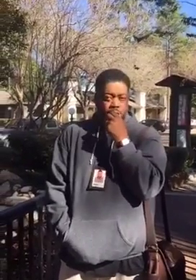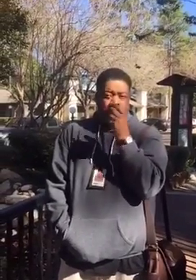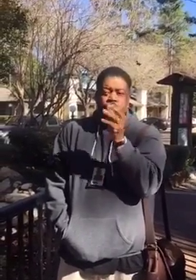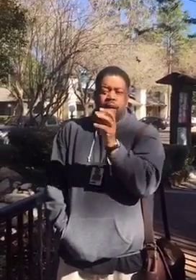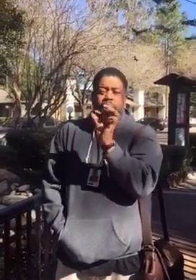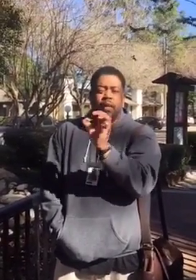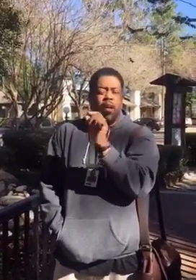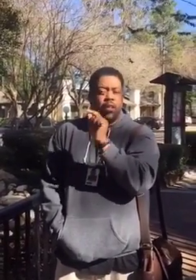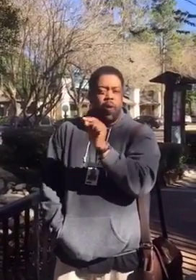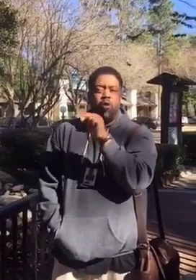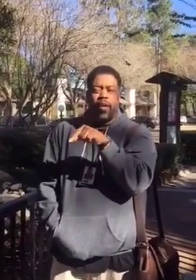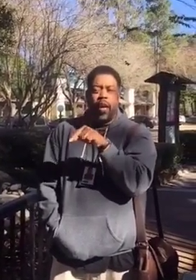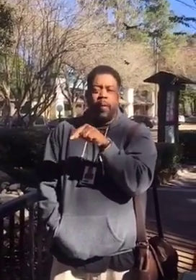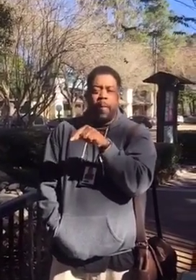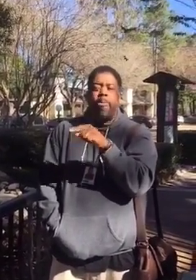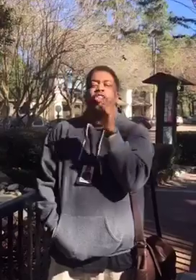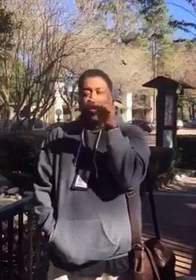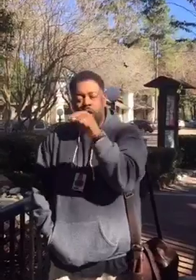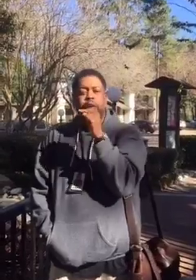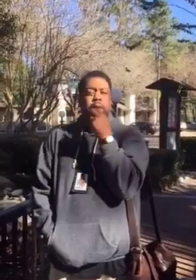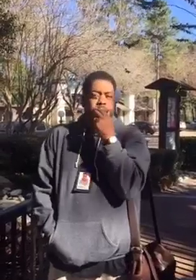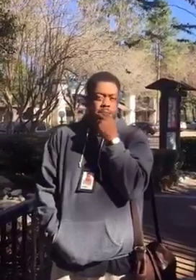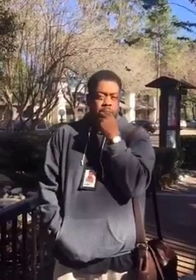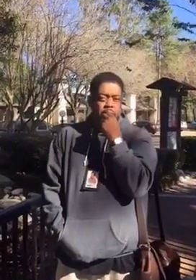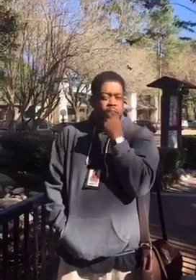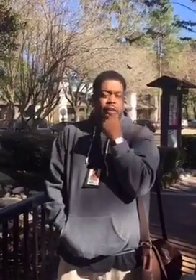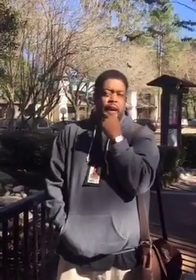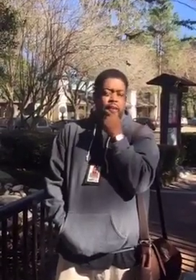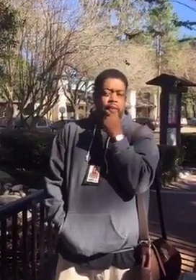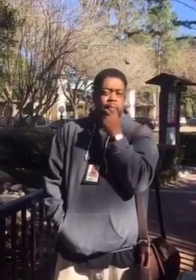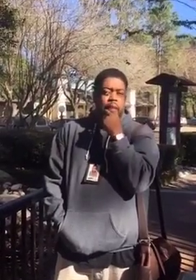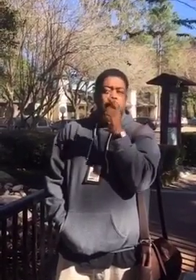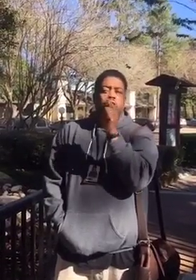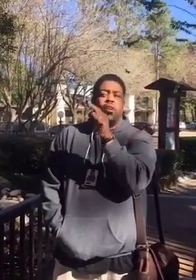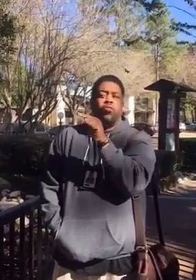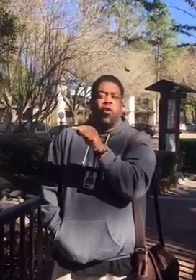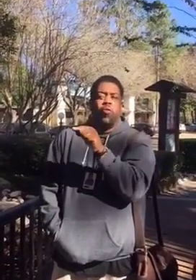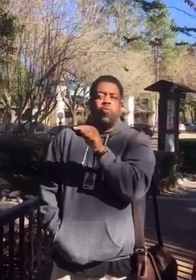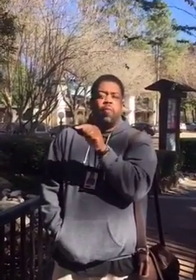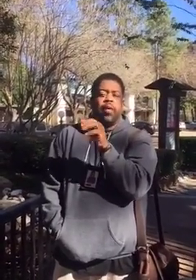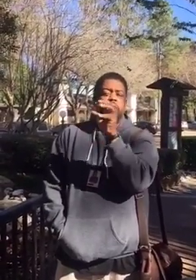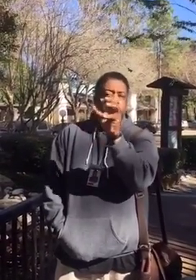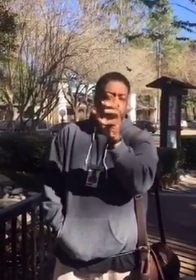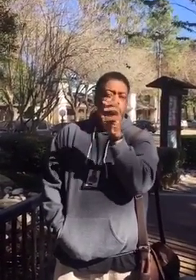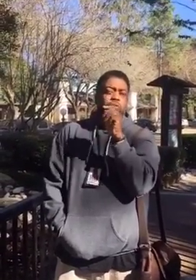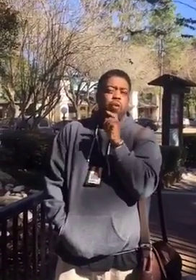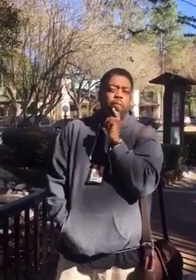You can't tell a small beginning to hurry up. You can't. It's going to grow as much as you grow.